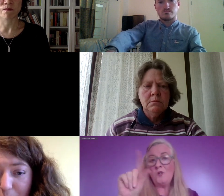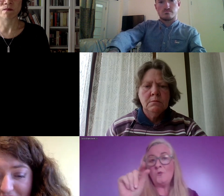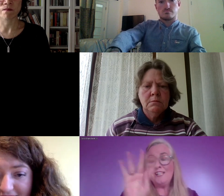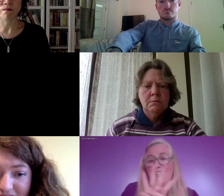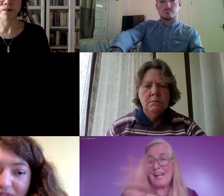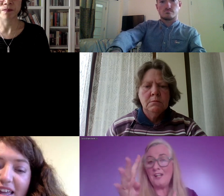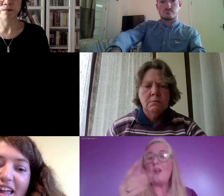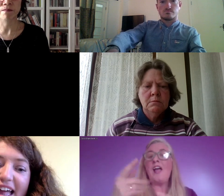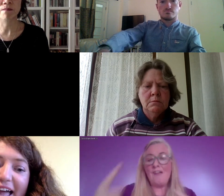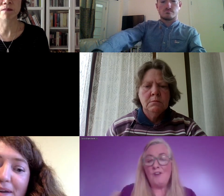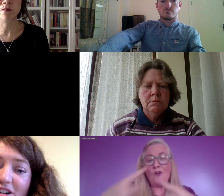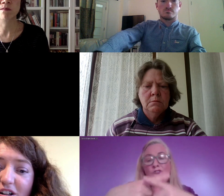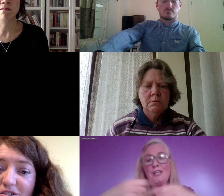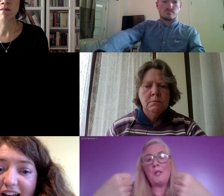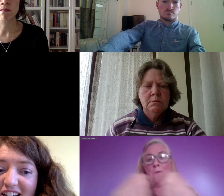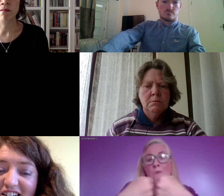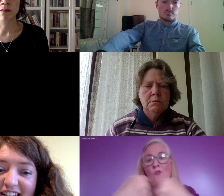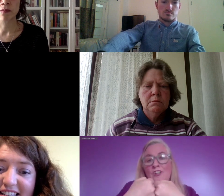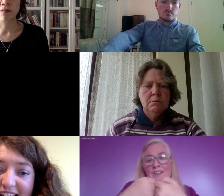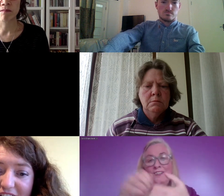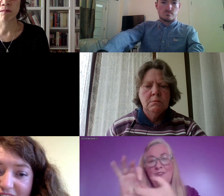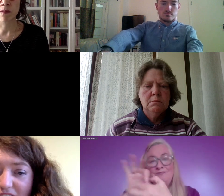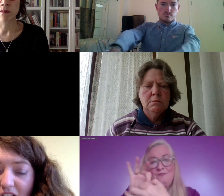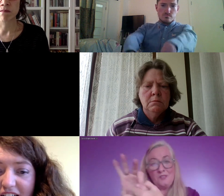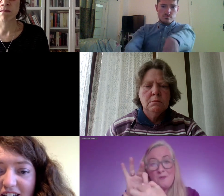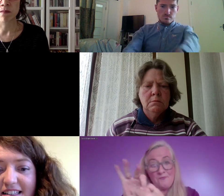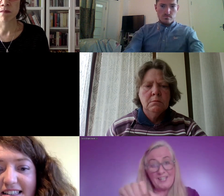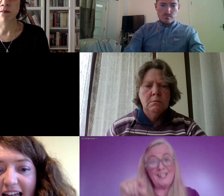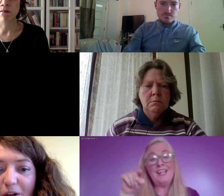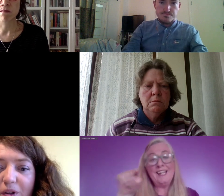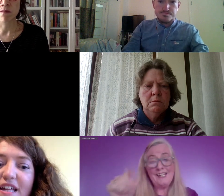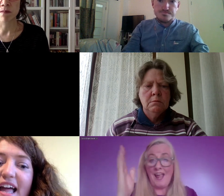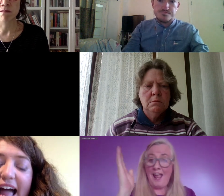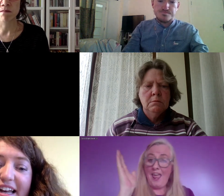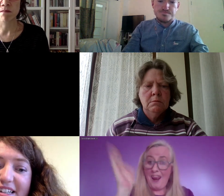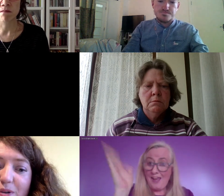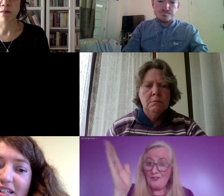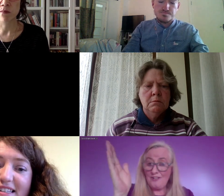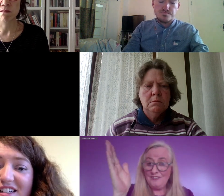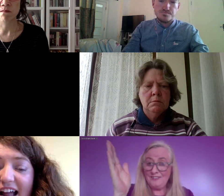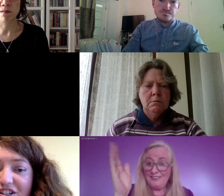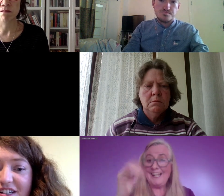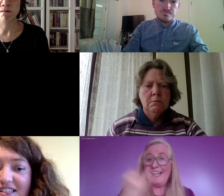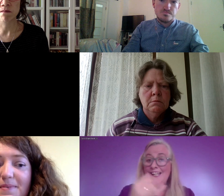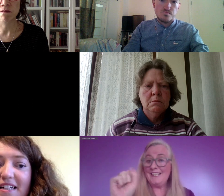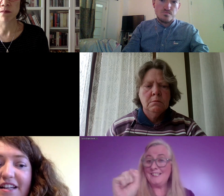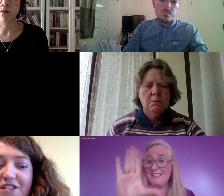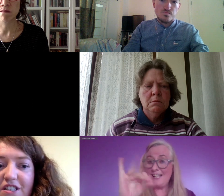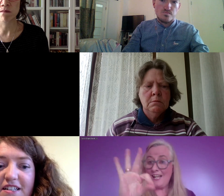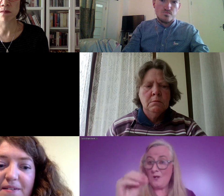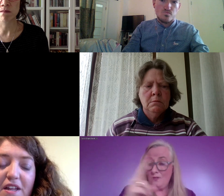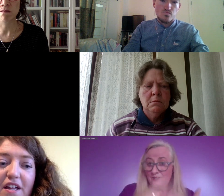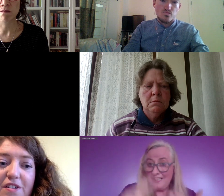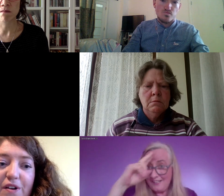project coordinator. Peter also lectures at St. Angeles College in Sligo and has worked as an international disability